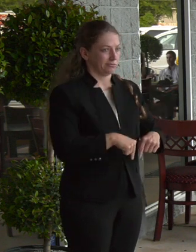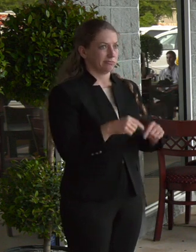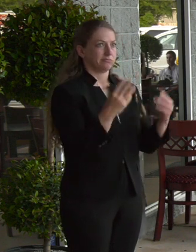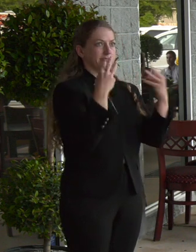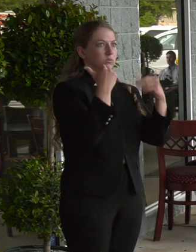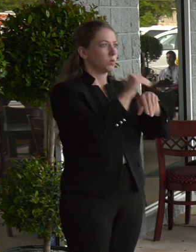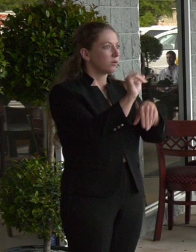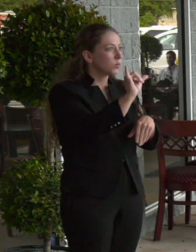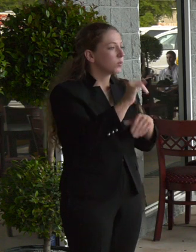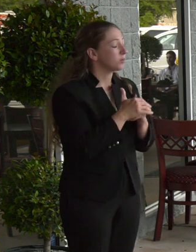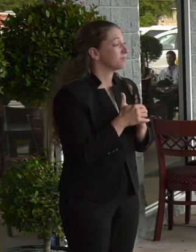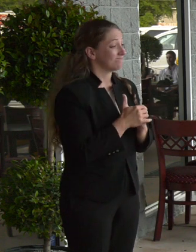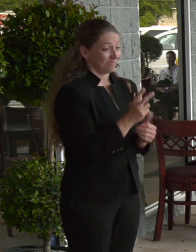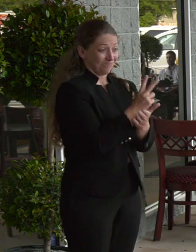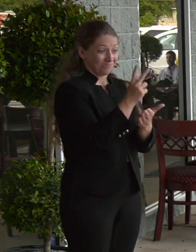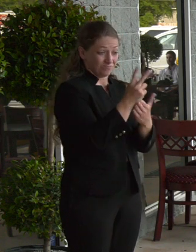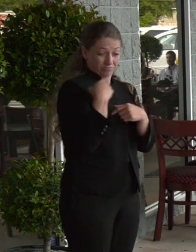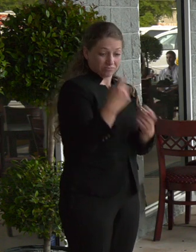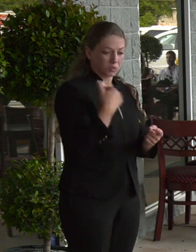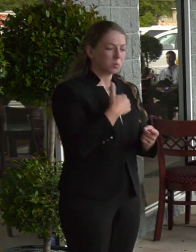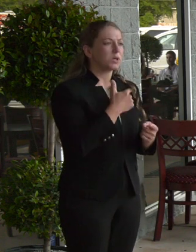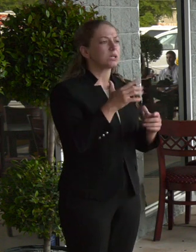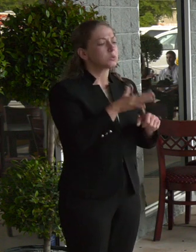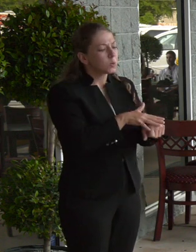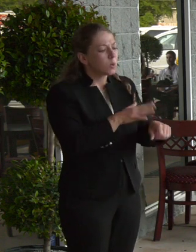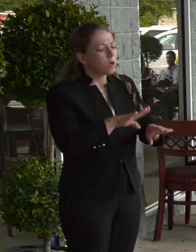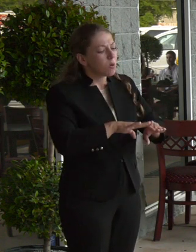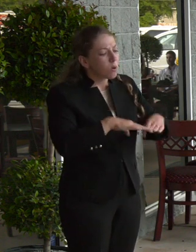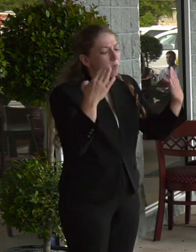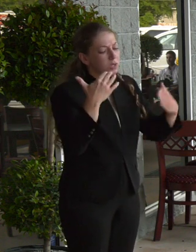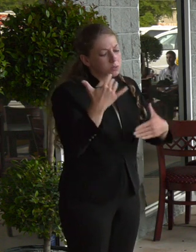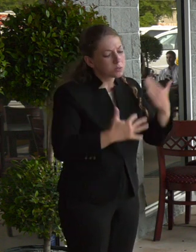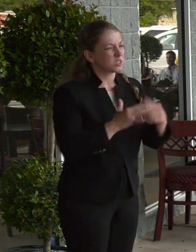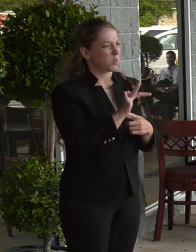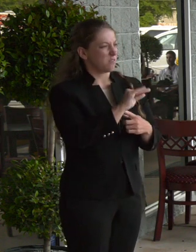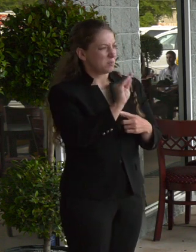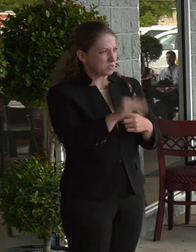reopening of our economy, which started with restaurants and retail at 25% capacity.